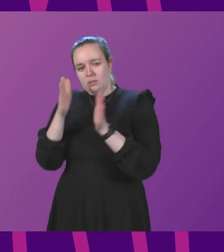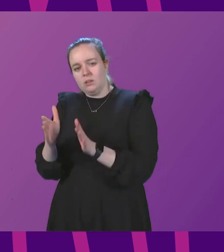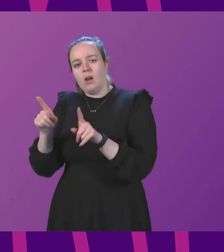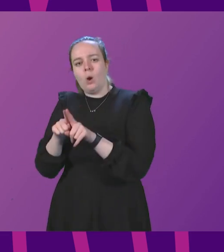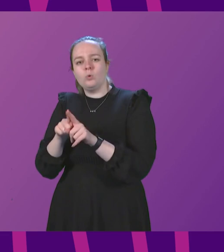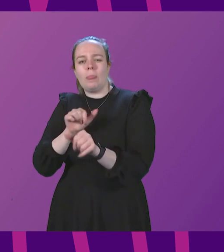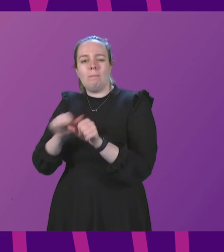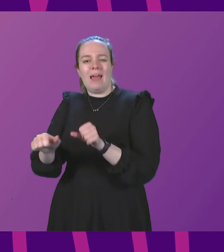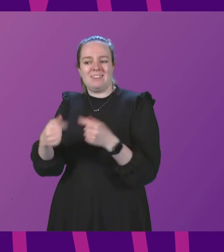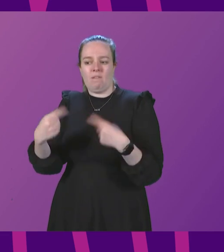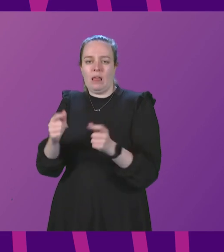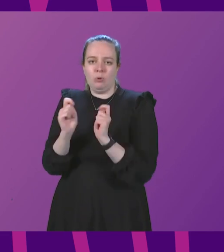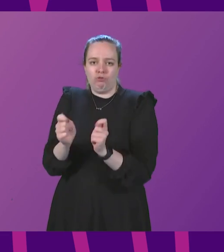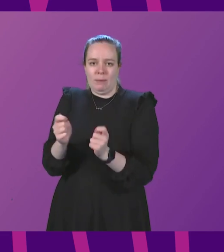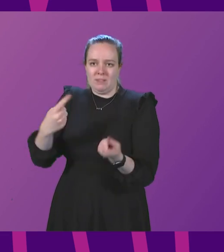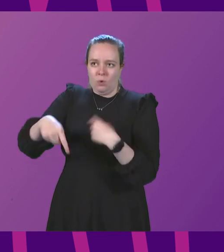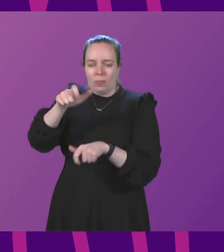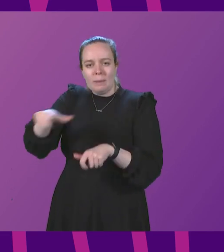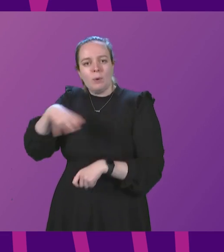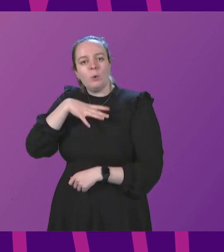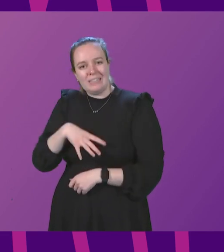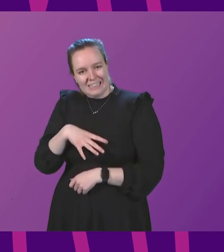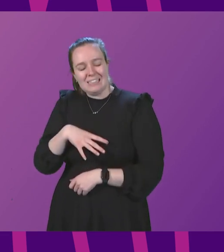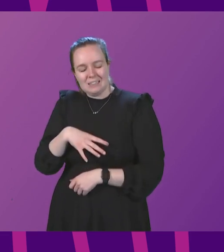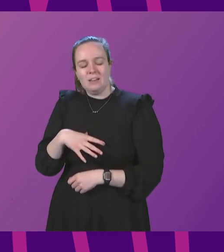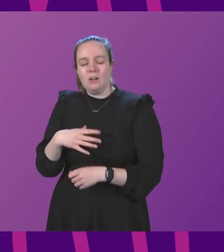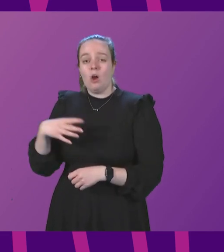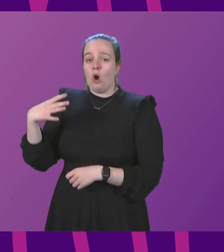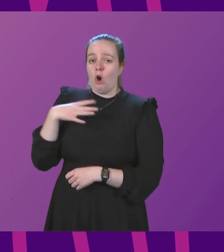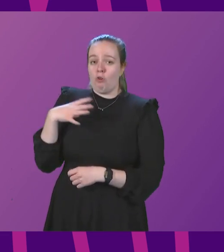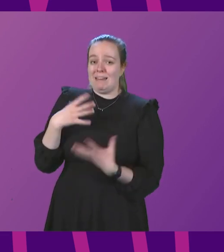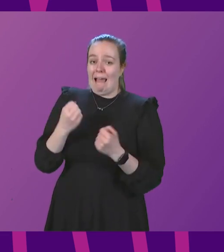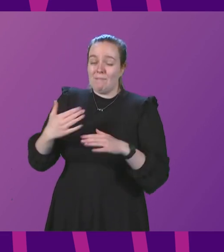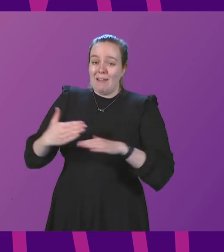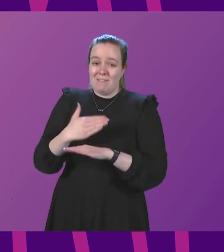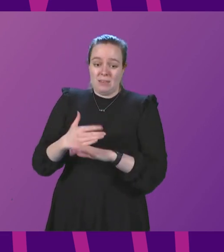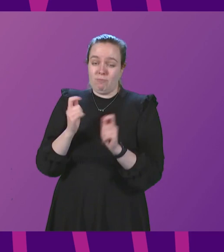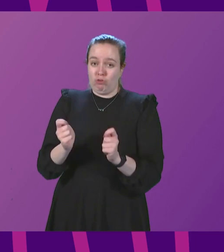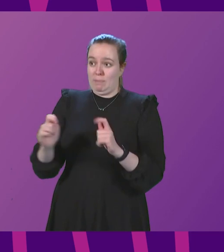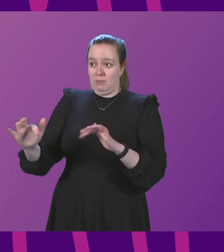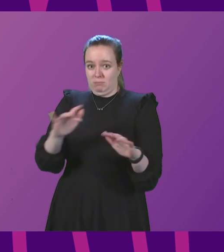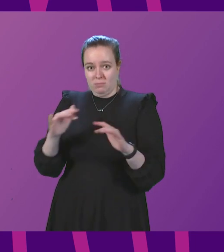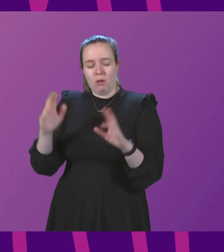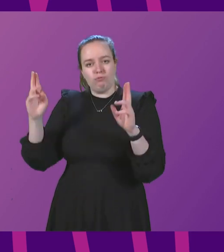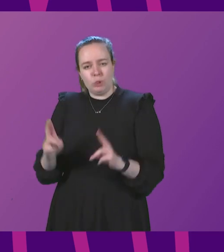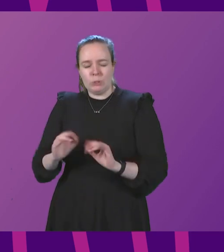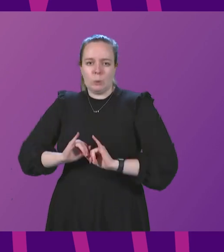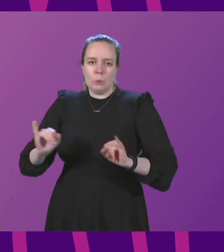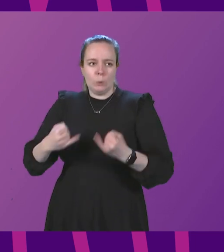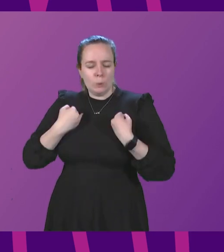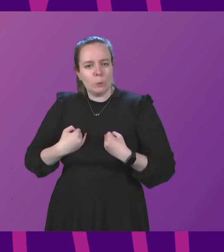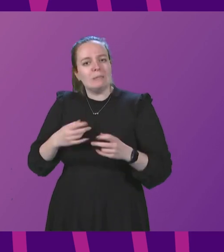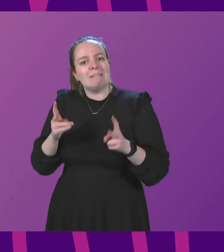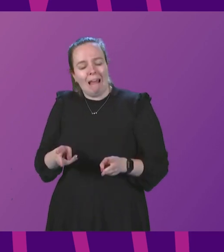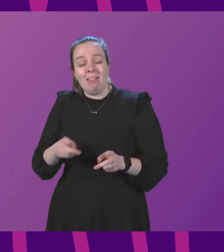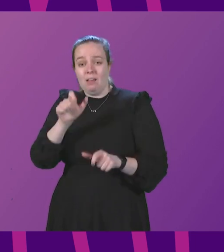best available treatments for those who need them. There are already effective treatments available which reduce serious illness and death